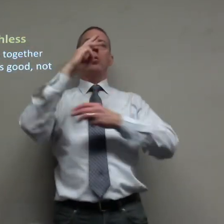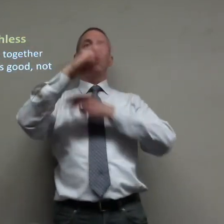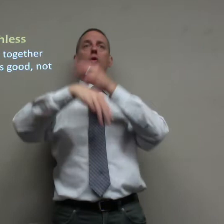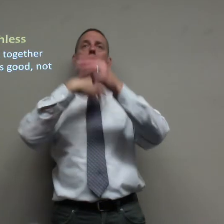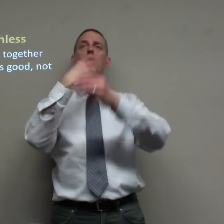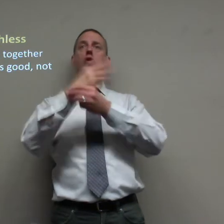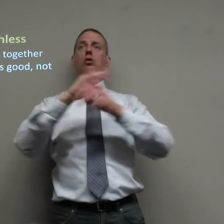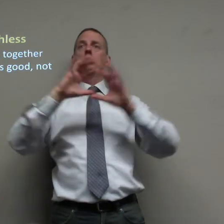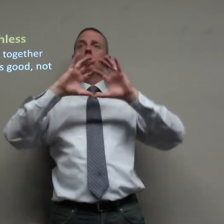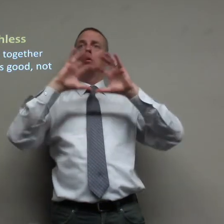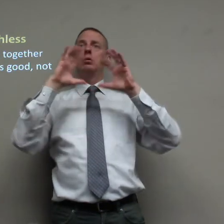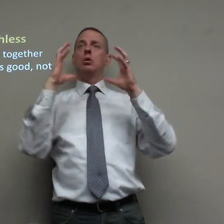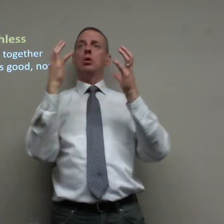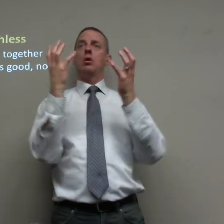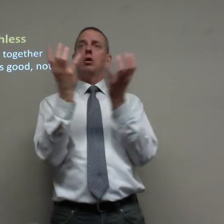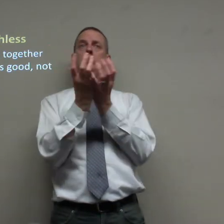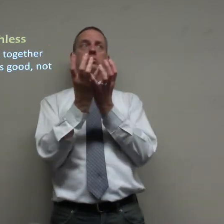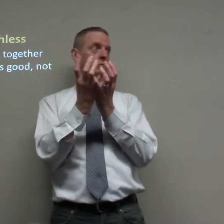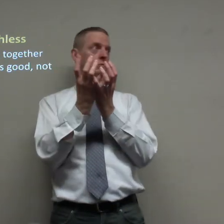the world as a whole